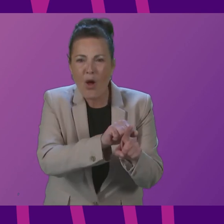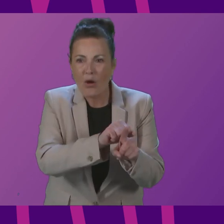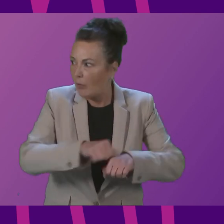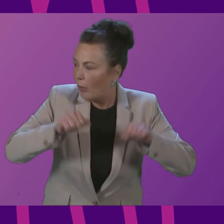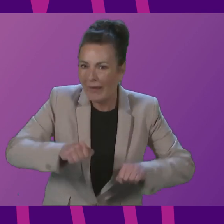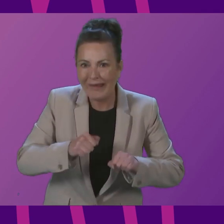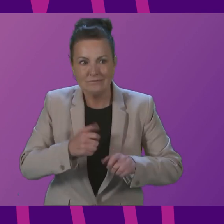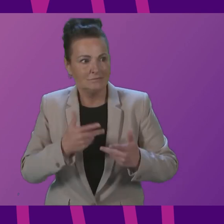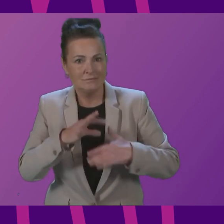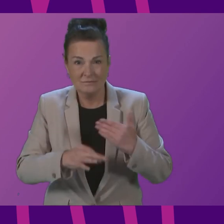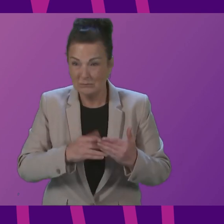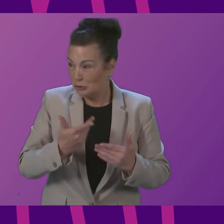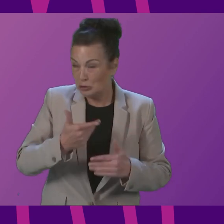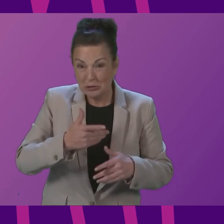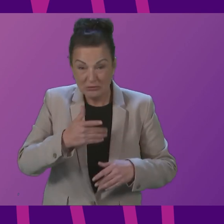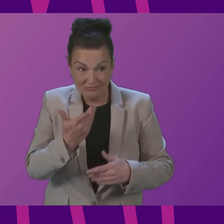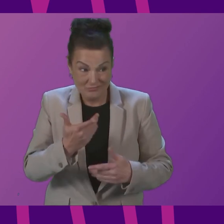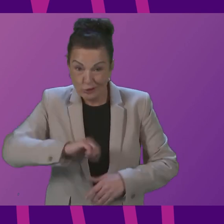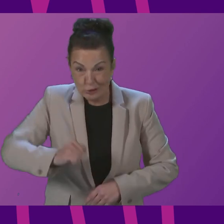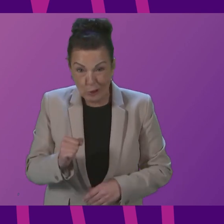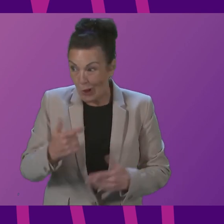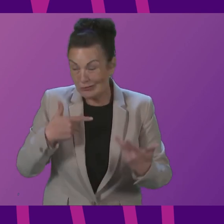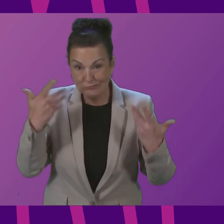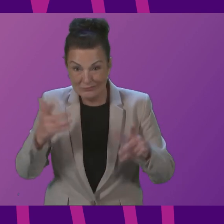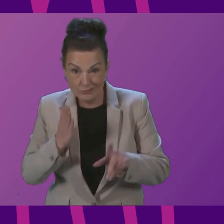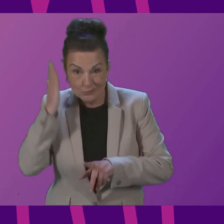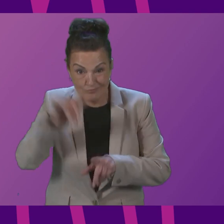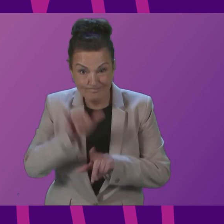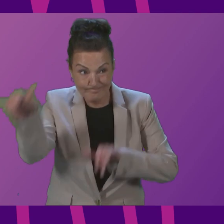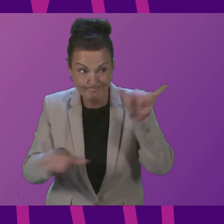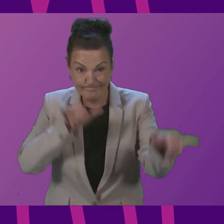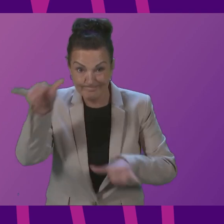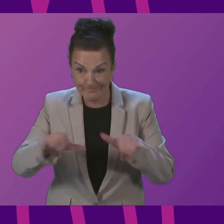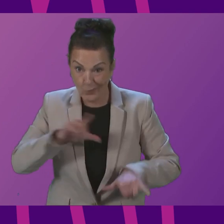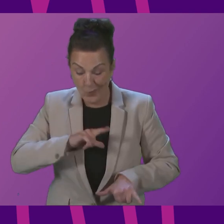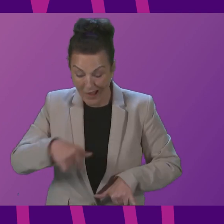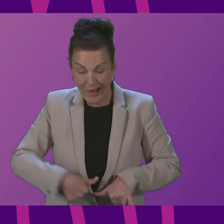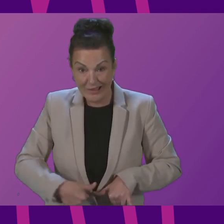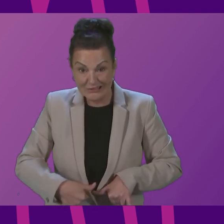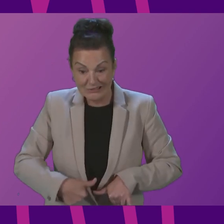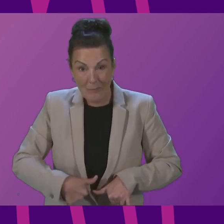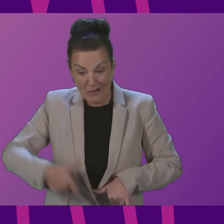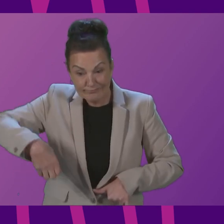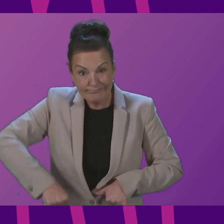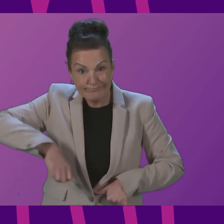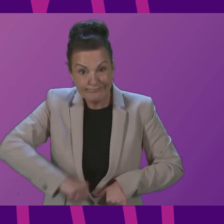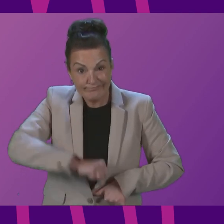in desperation flying overseas and increasing numbers for bariatric surgery with one medical tourism organiser flying around 60 people per